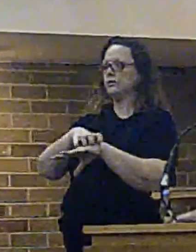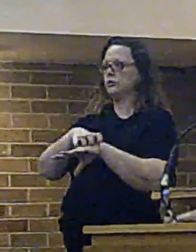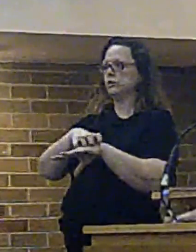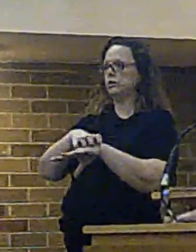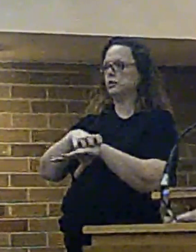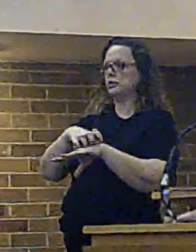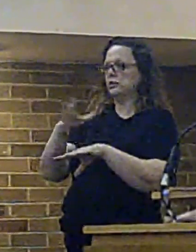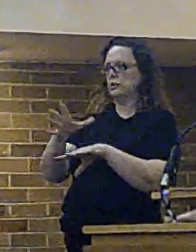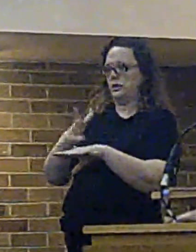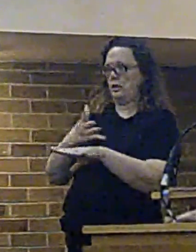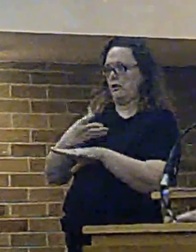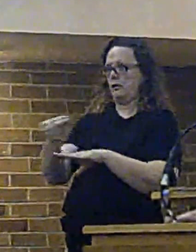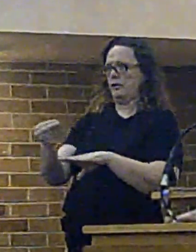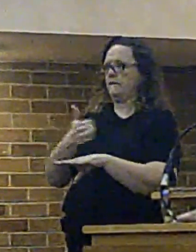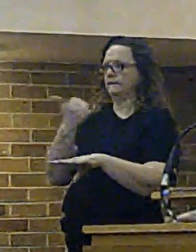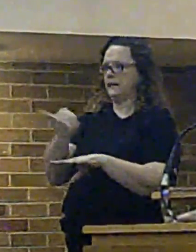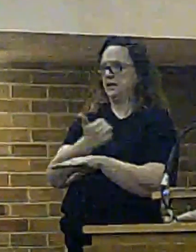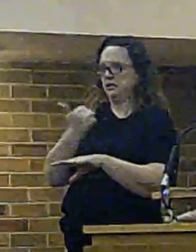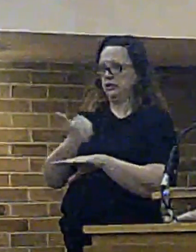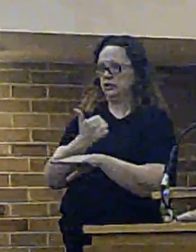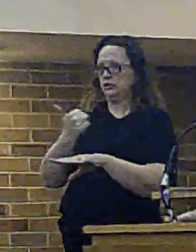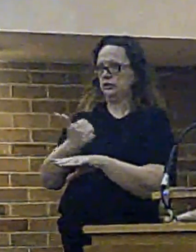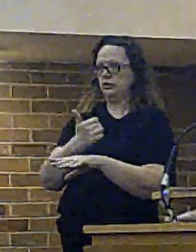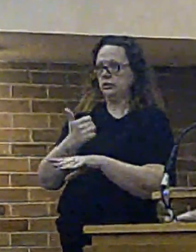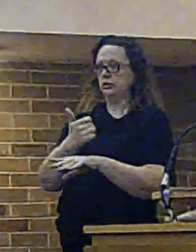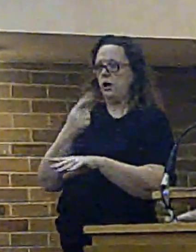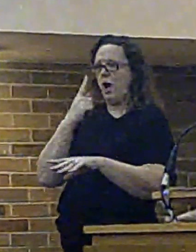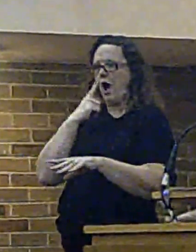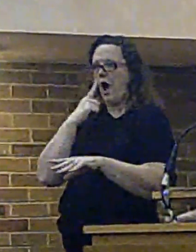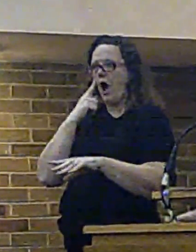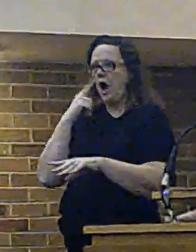that is something that we are pursuing in Liverpool